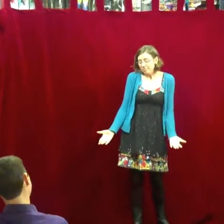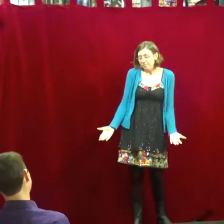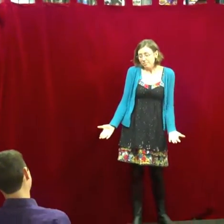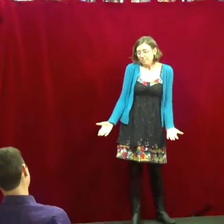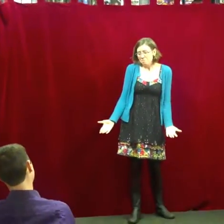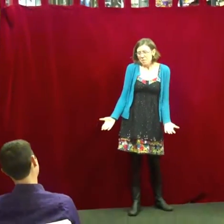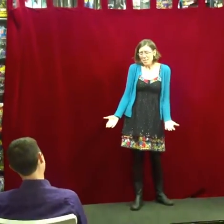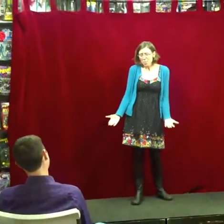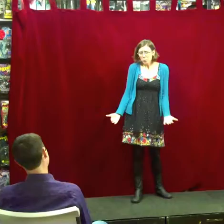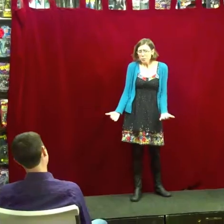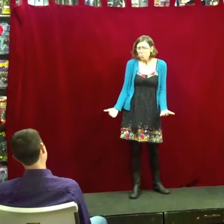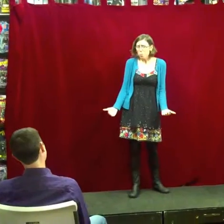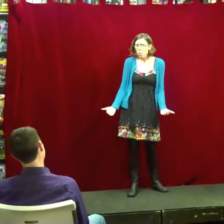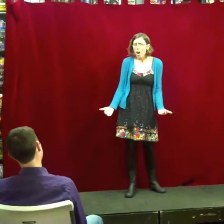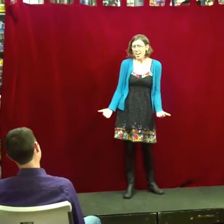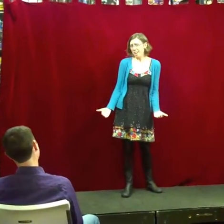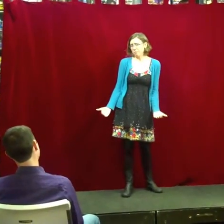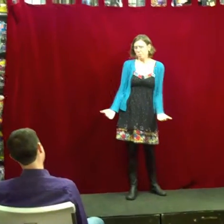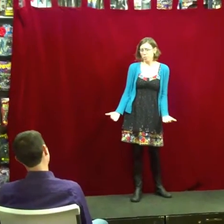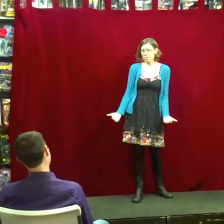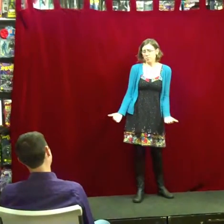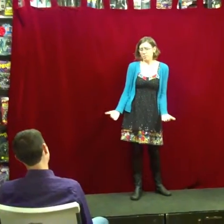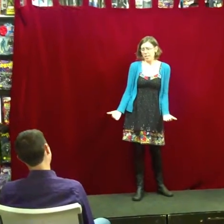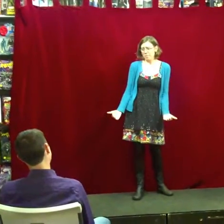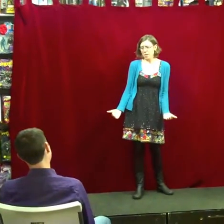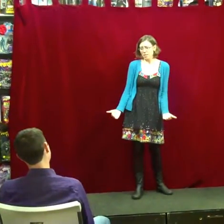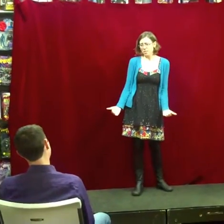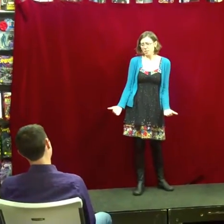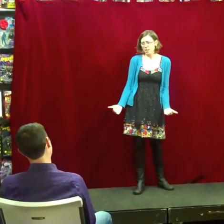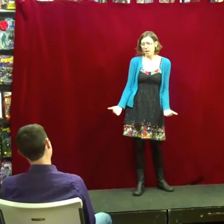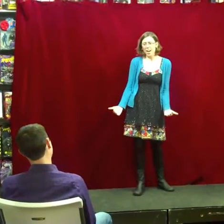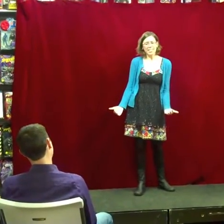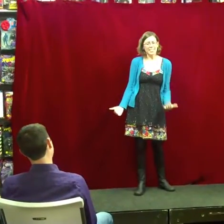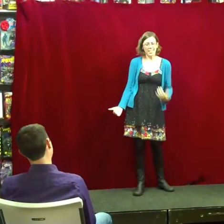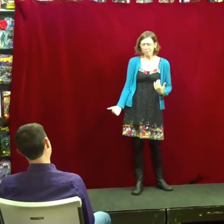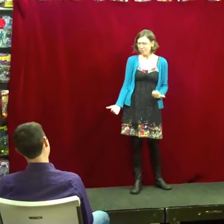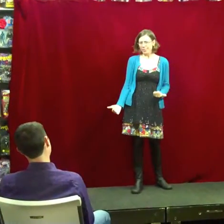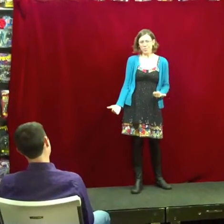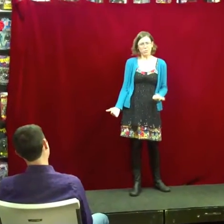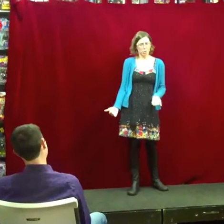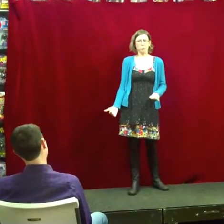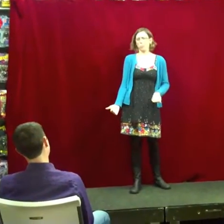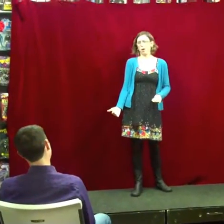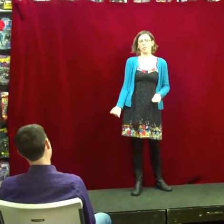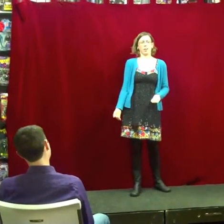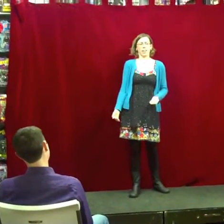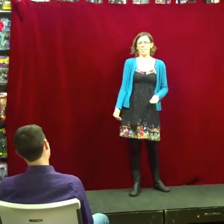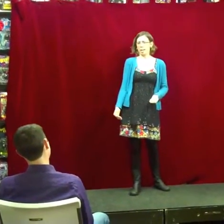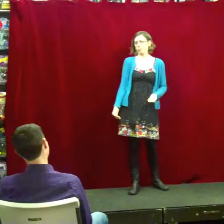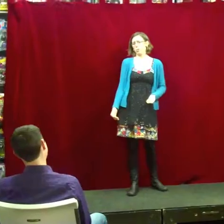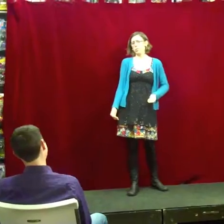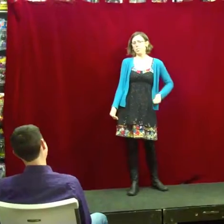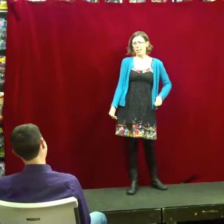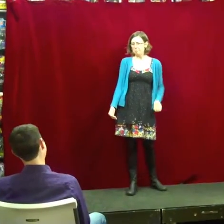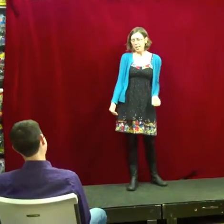maybe I don't really want everyone to like me. I definitely don't want Ari Salvador to like me.